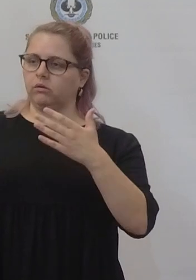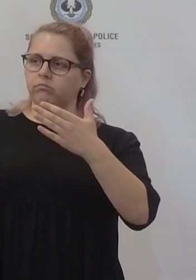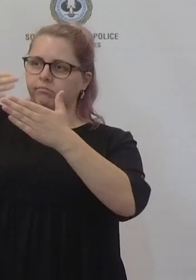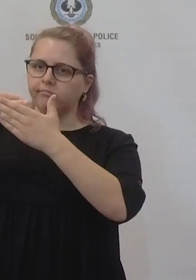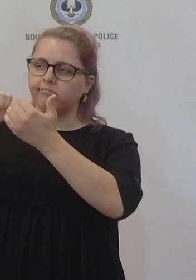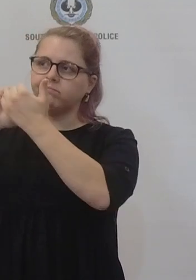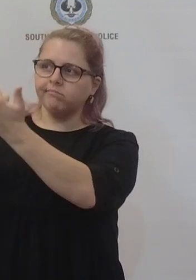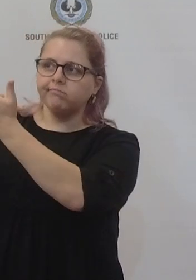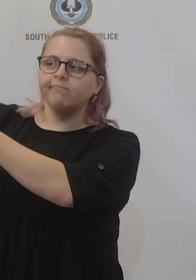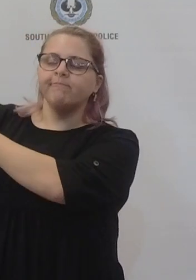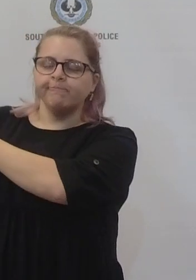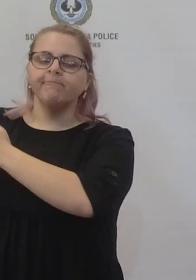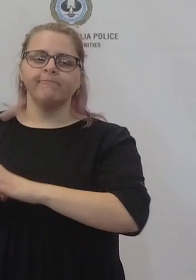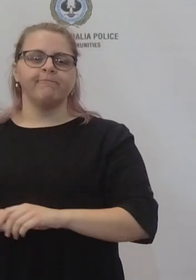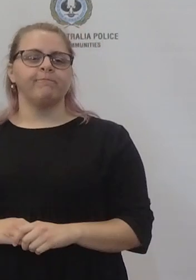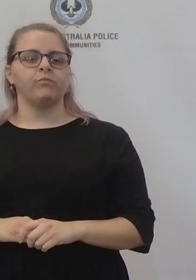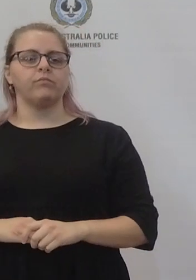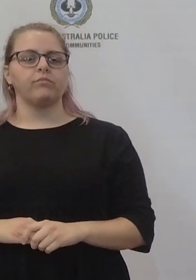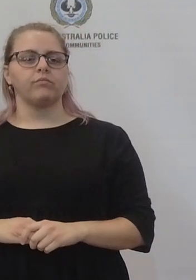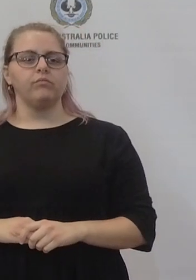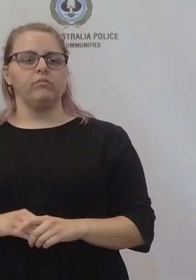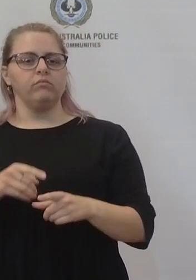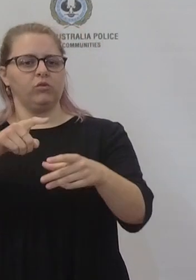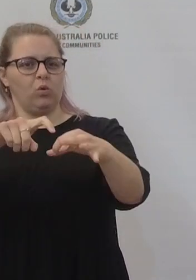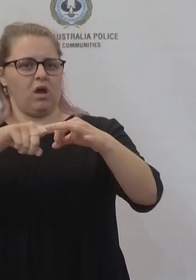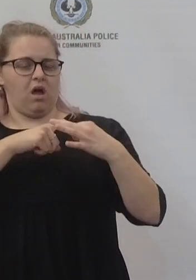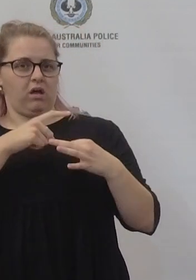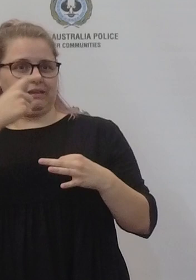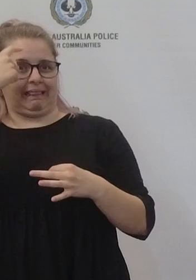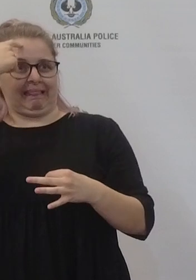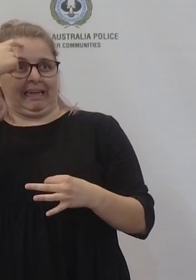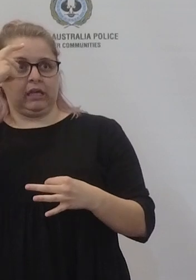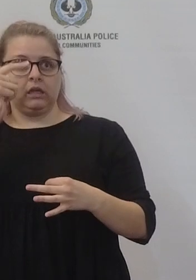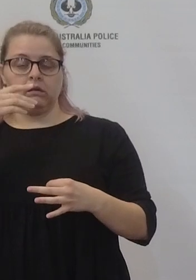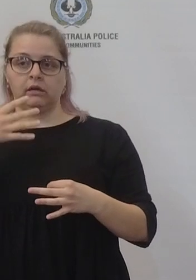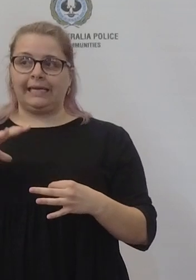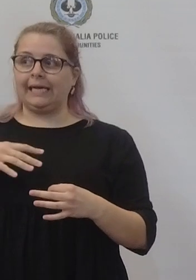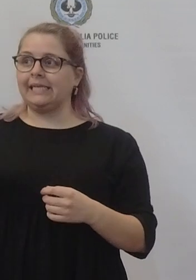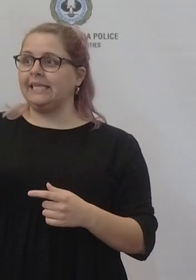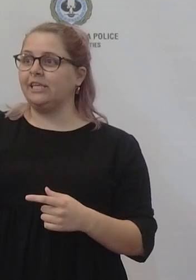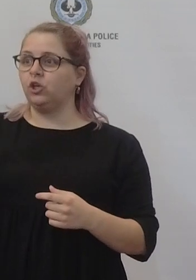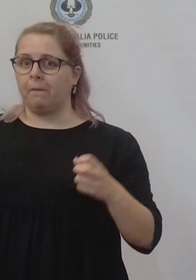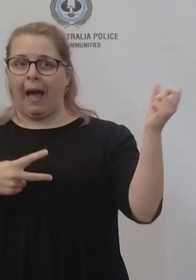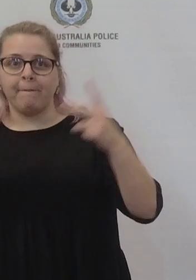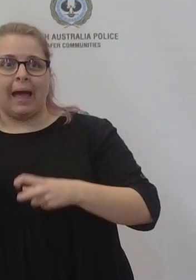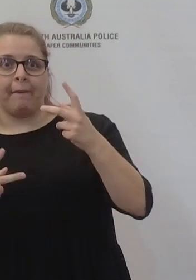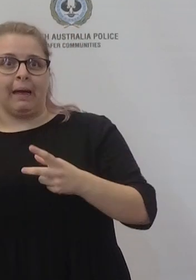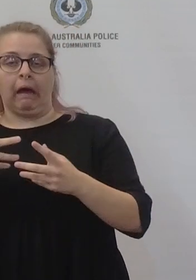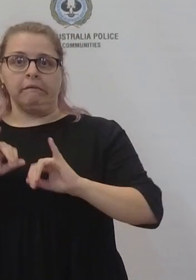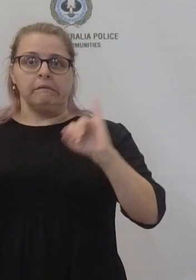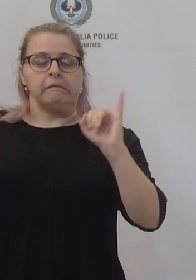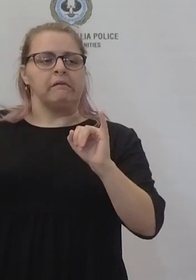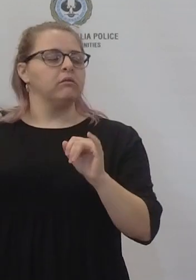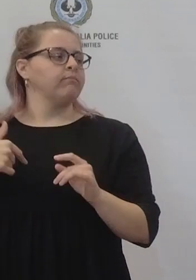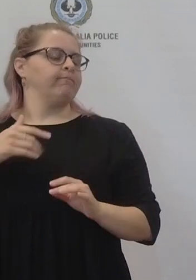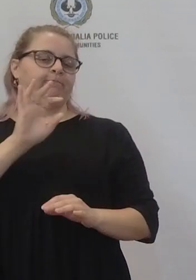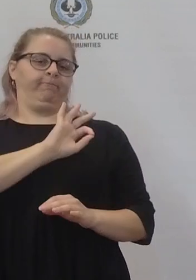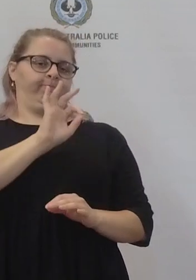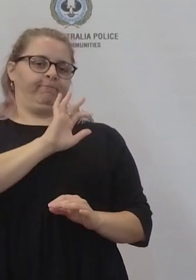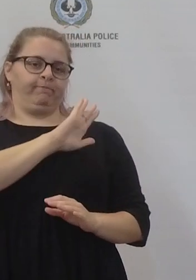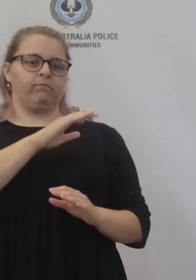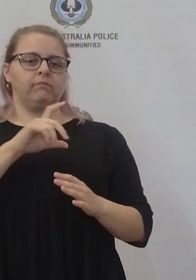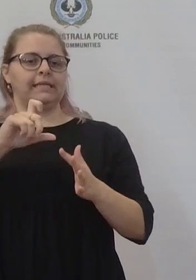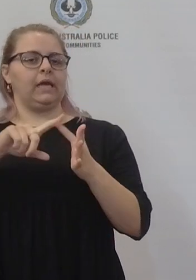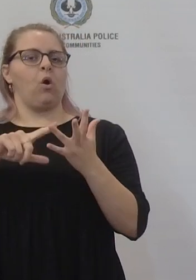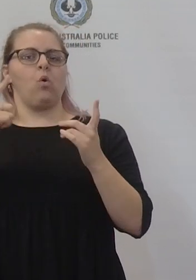Is it because the education sector is at a crisis point and they desperately need more teachers as soon as tomorrow? No I think when Rick explains what